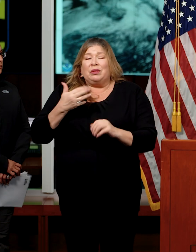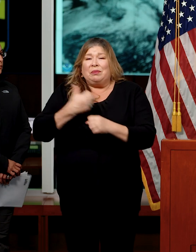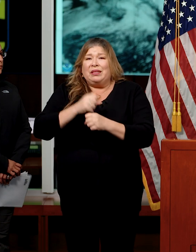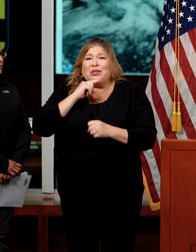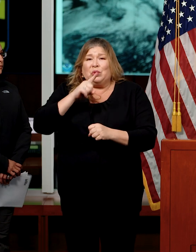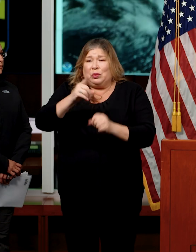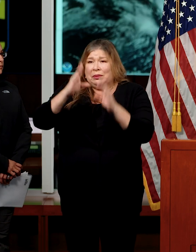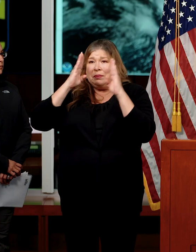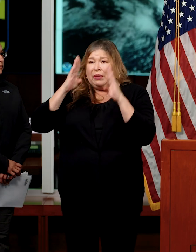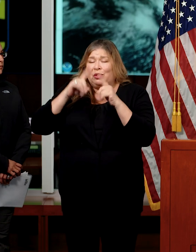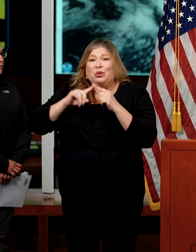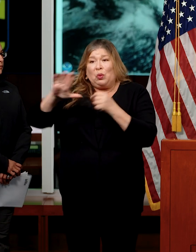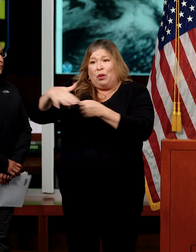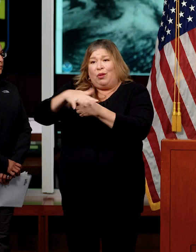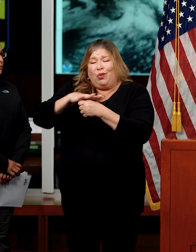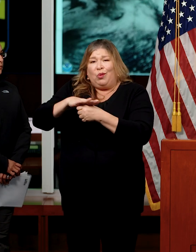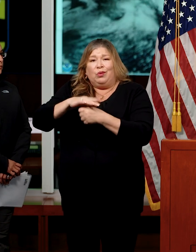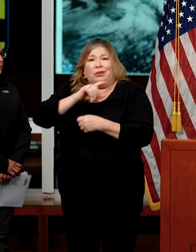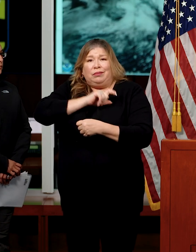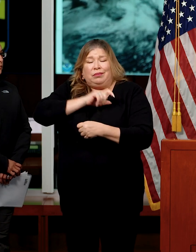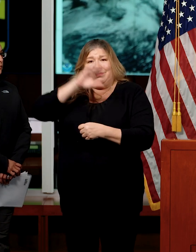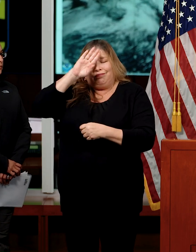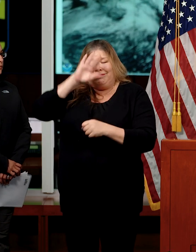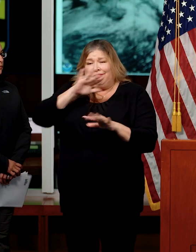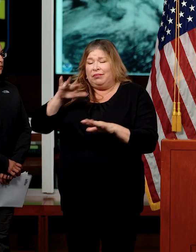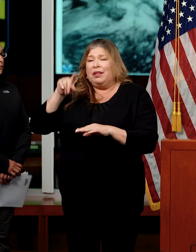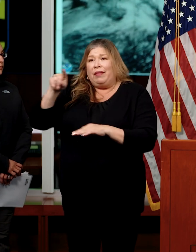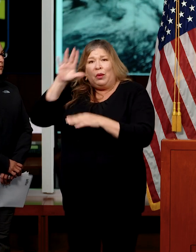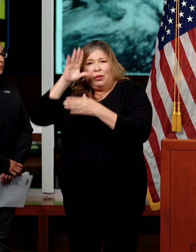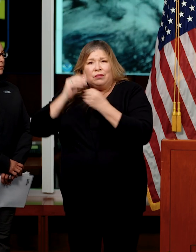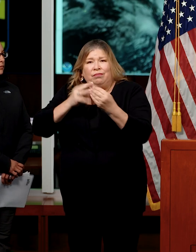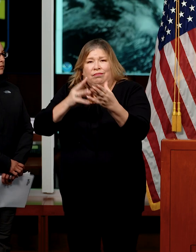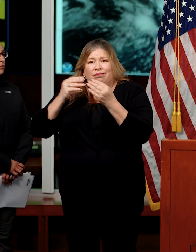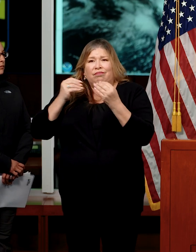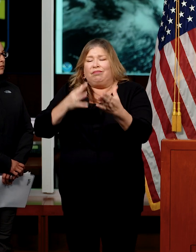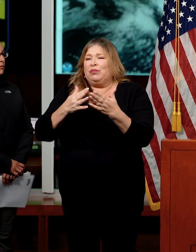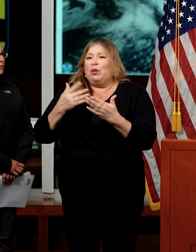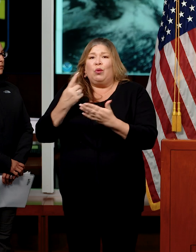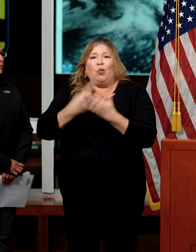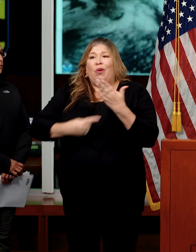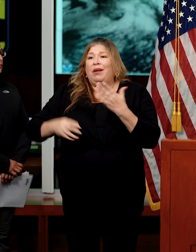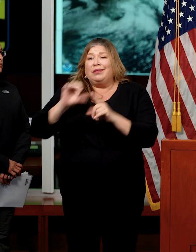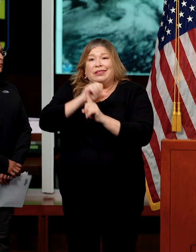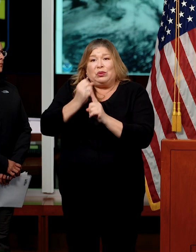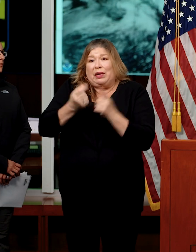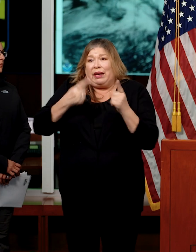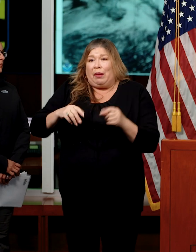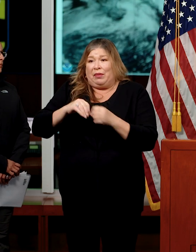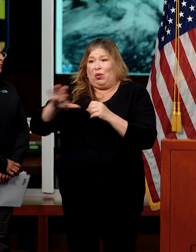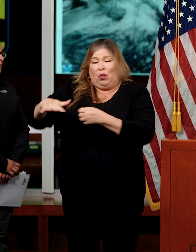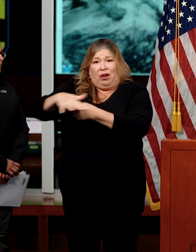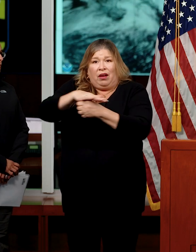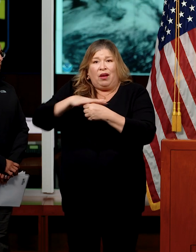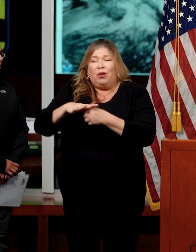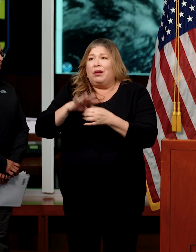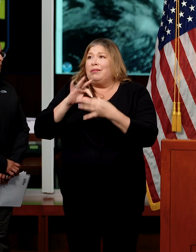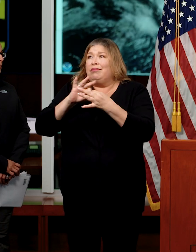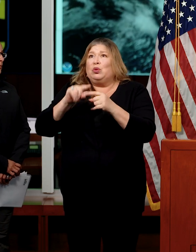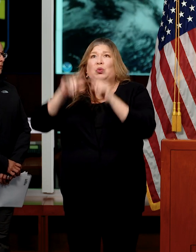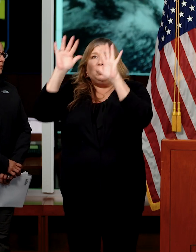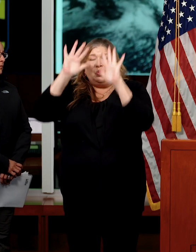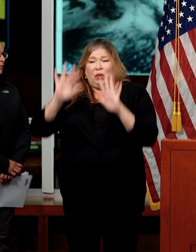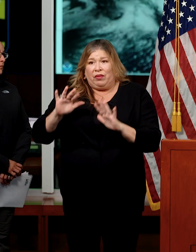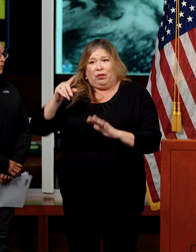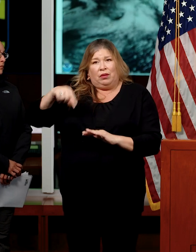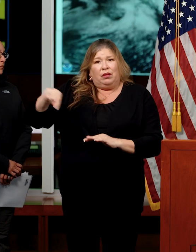officials. They are getting updates constantly on what the current state of affairs are with the weather systems and they know where the